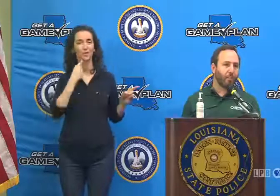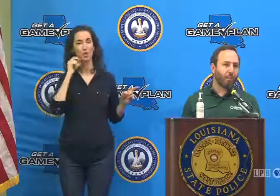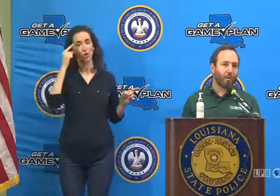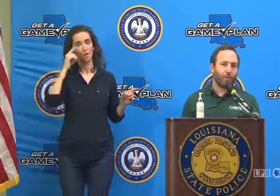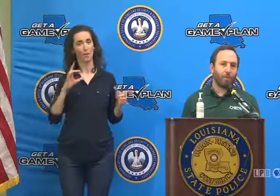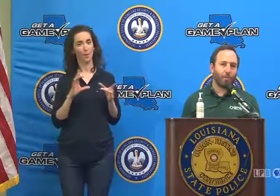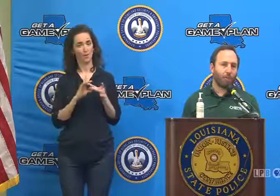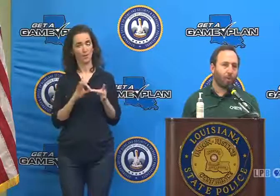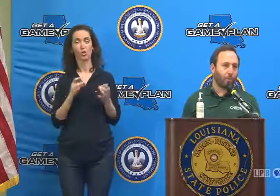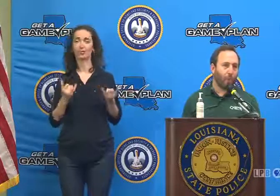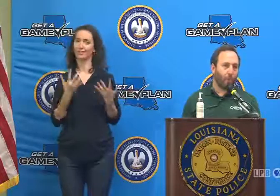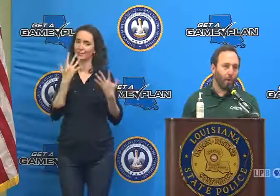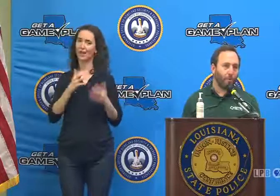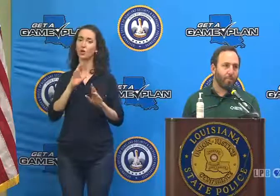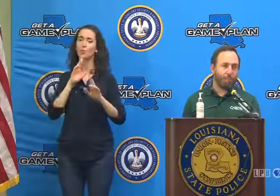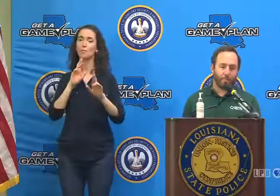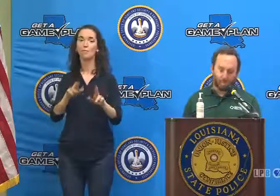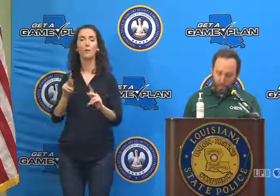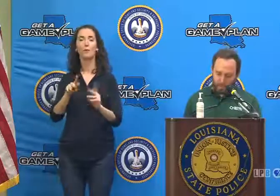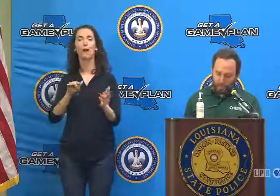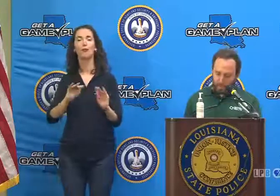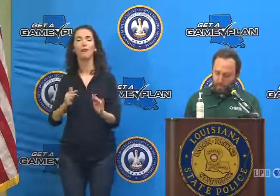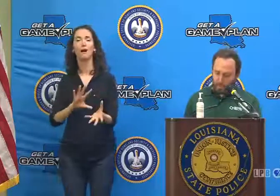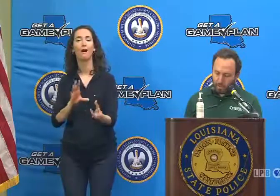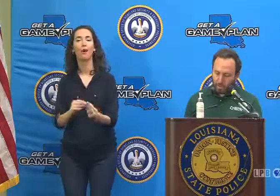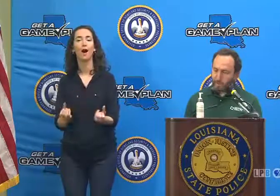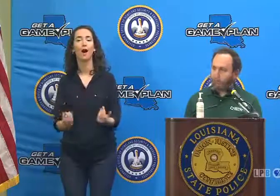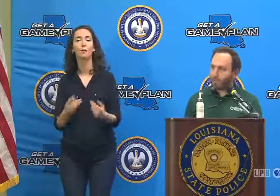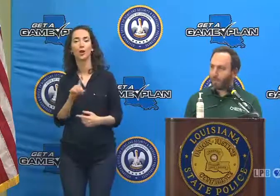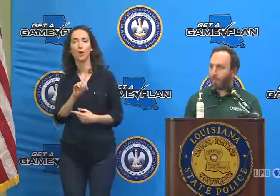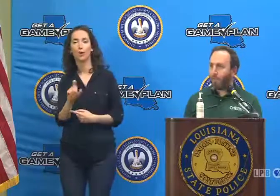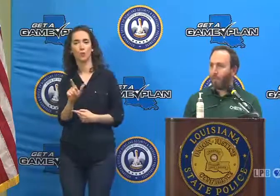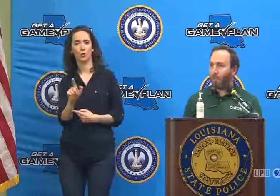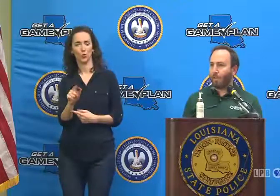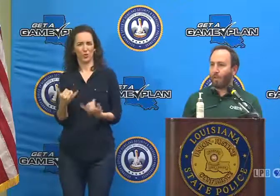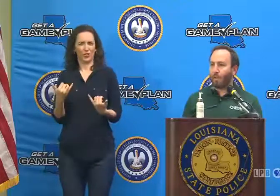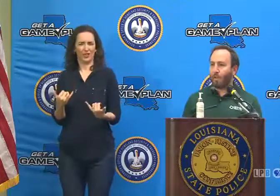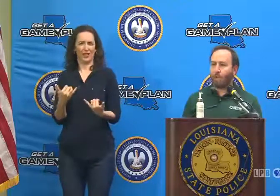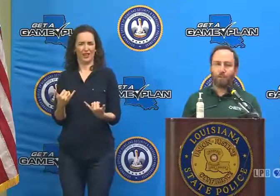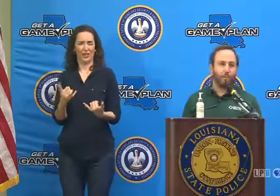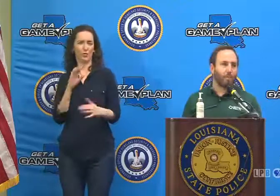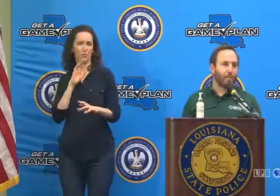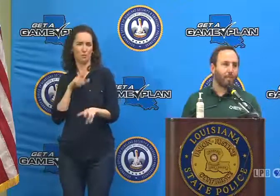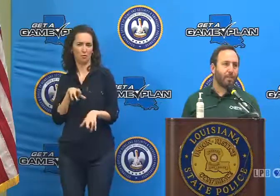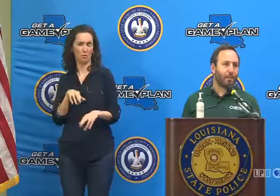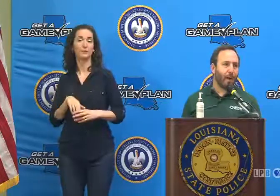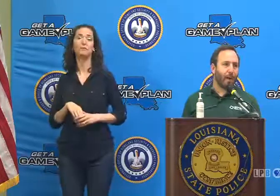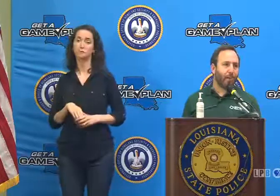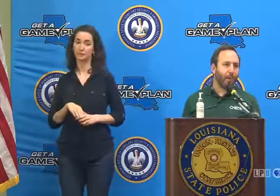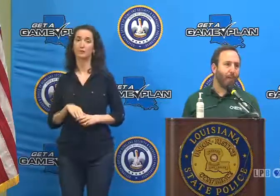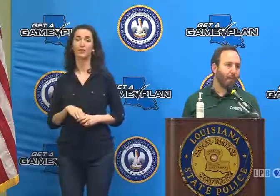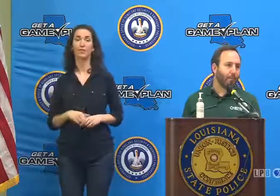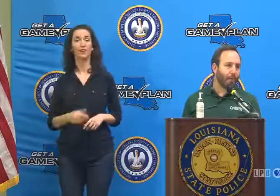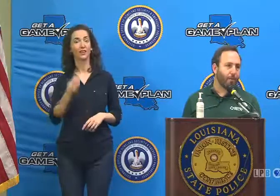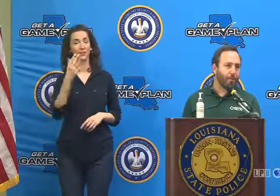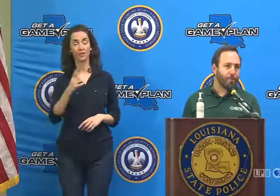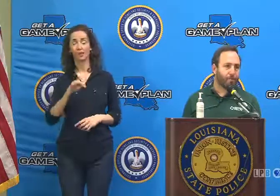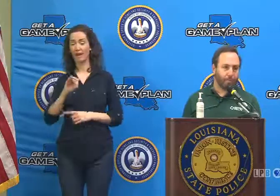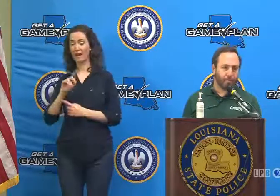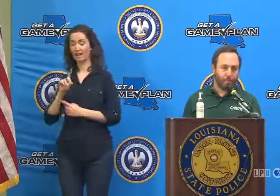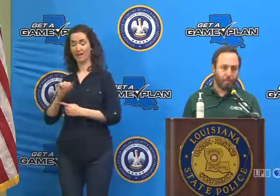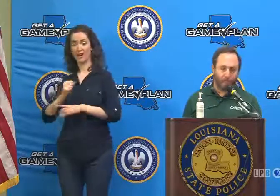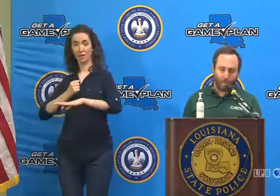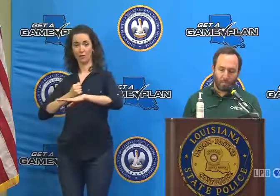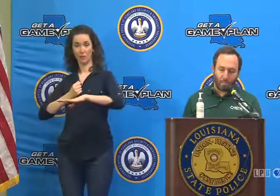today we are reporting 121 new COVID deaths. And I'll tell you, since Ida made landfall